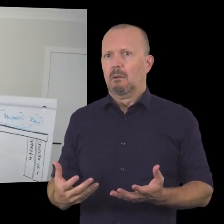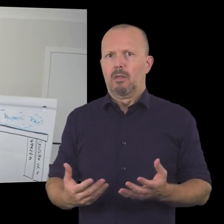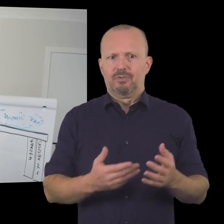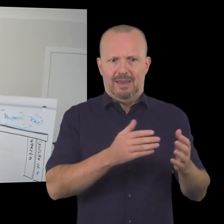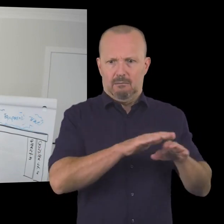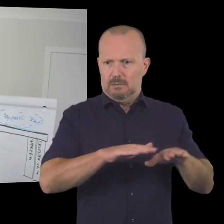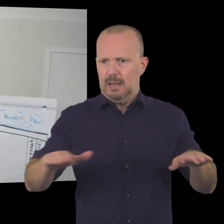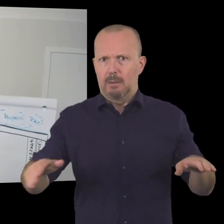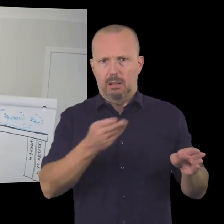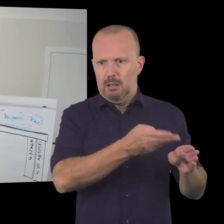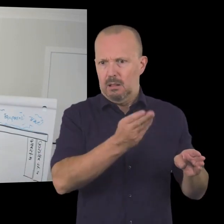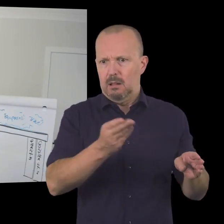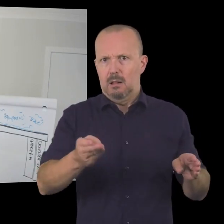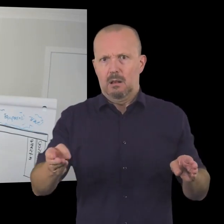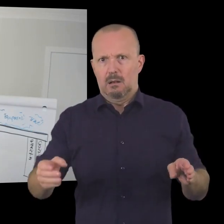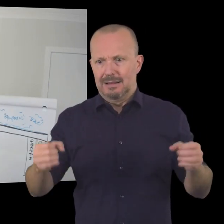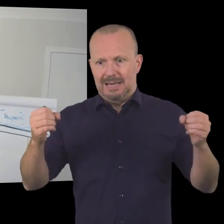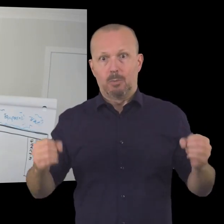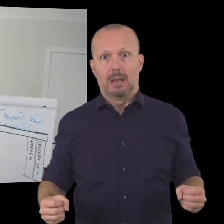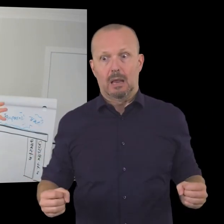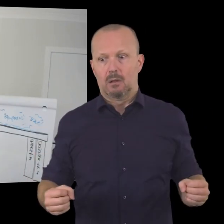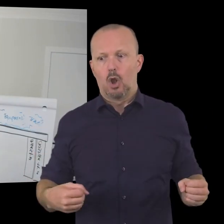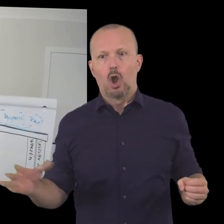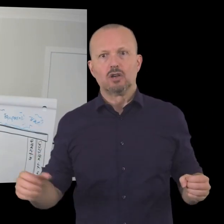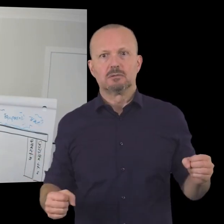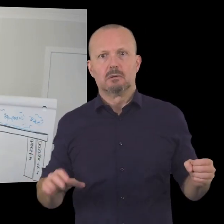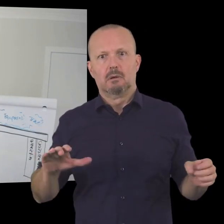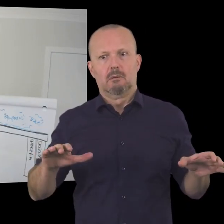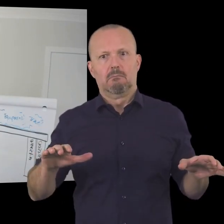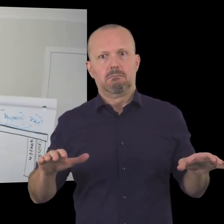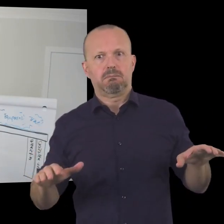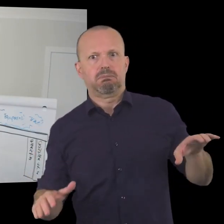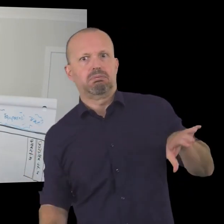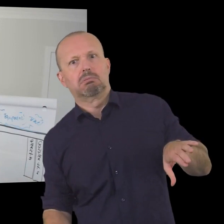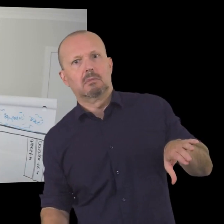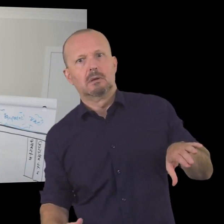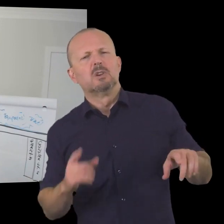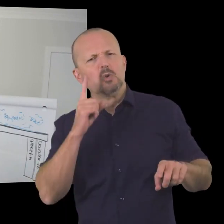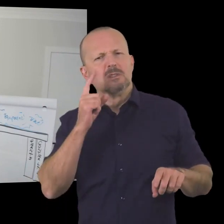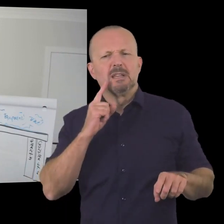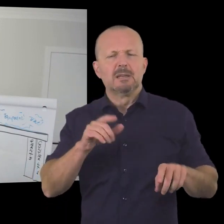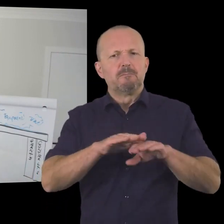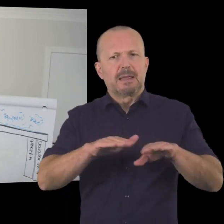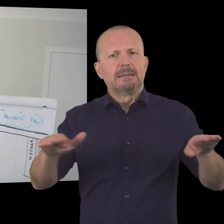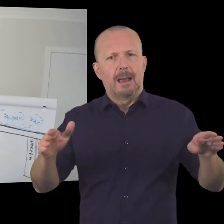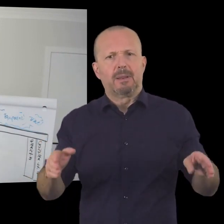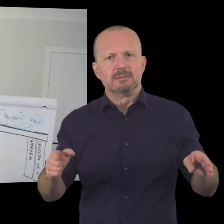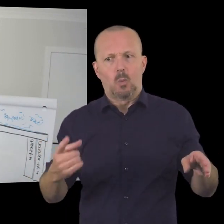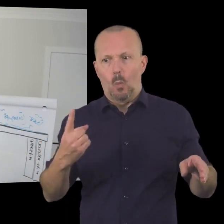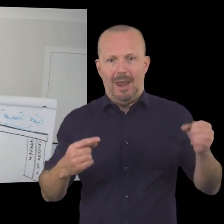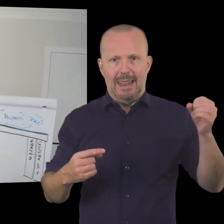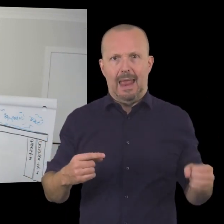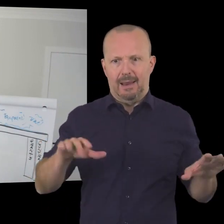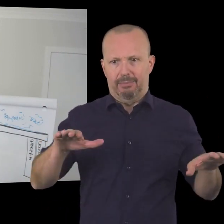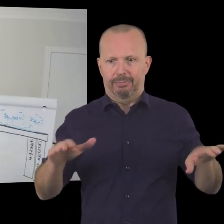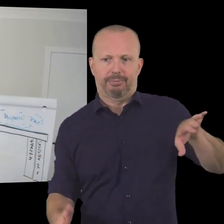all of those costs balance on the top of that table your table suddenly becomes unstable and you've seen that you know one league tables two league tables